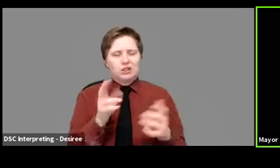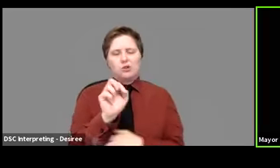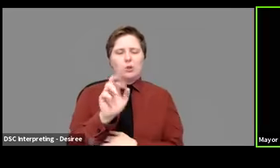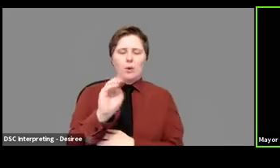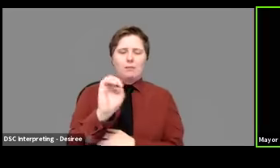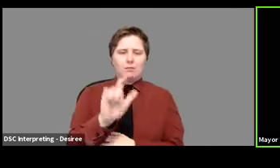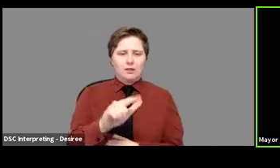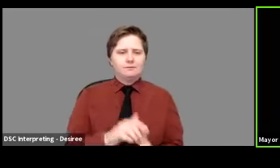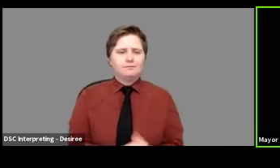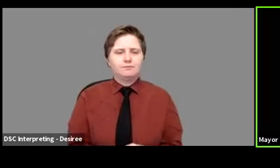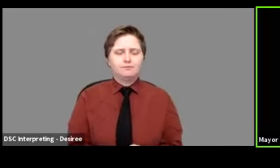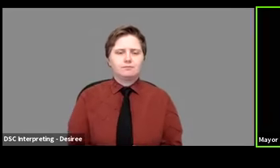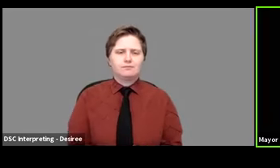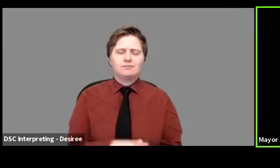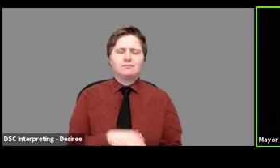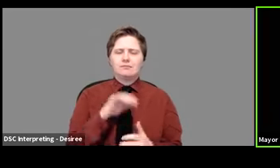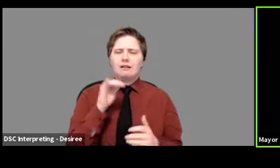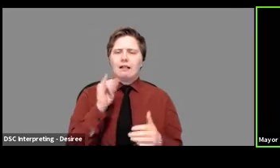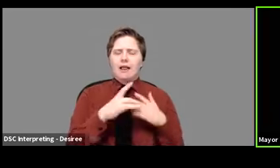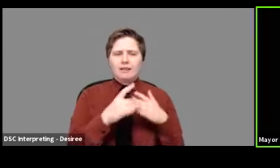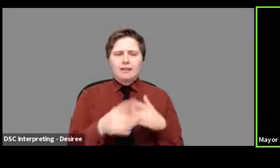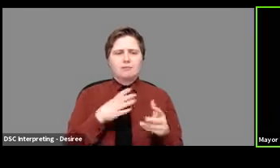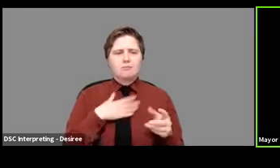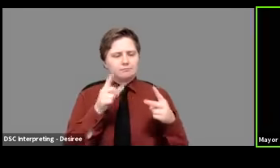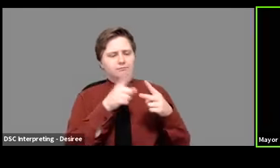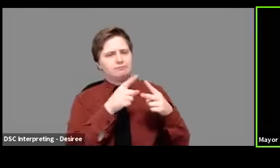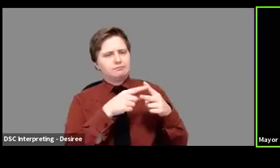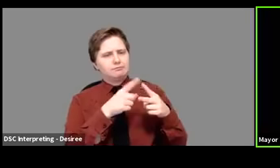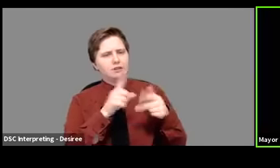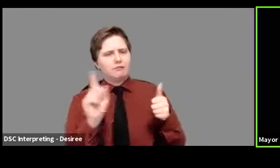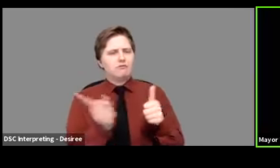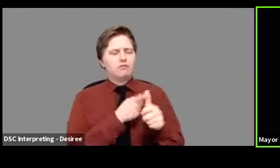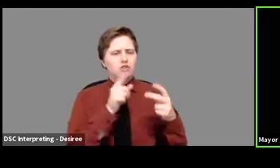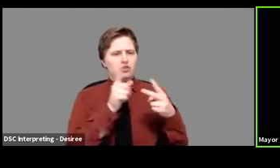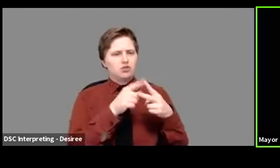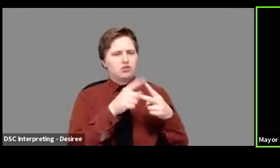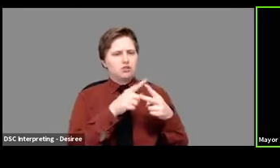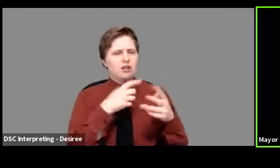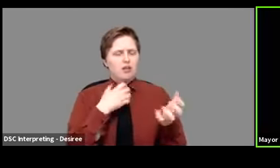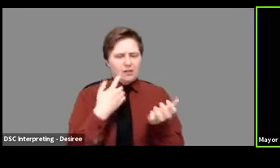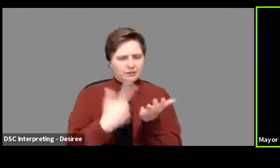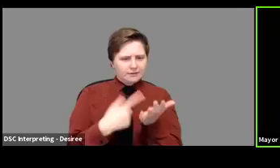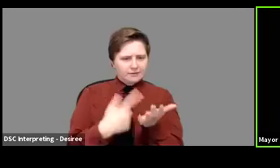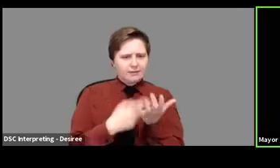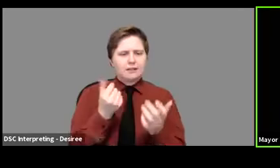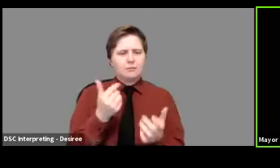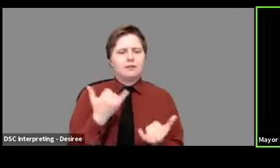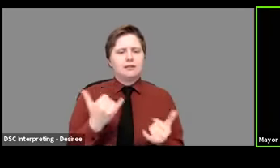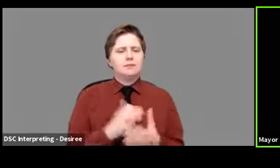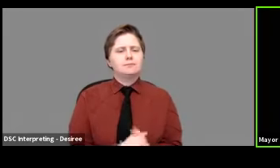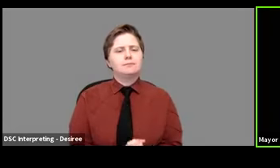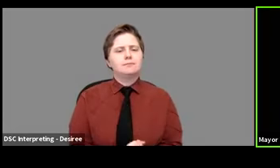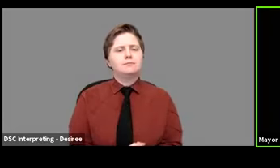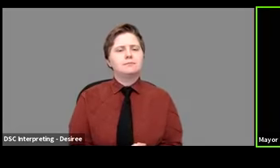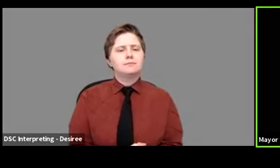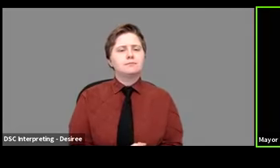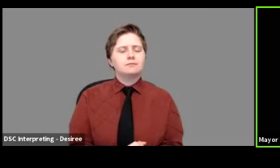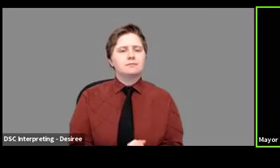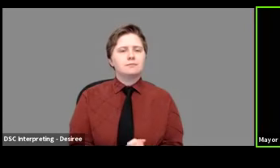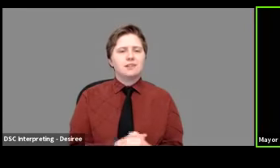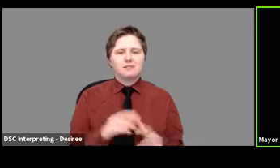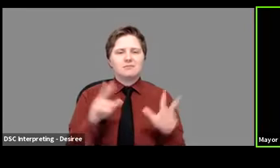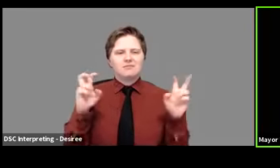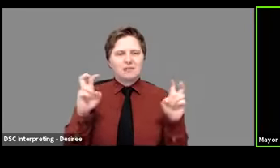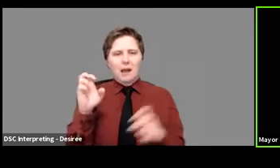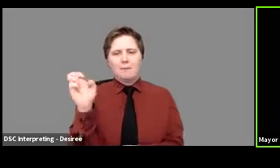That is a good segue to the first of two topics that I wanted to spend a little bit of time talking about today. And that is going back to